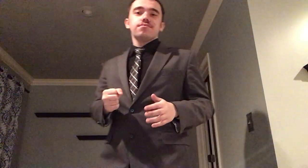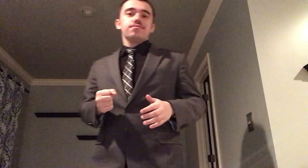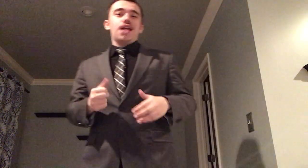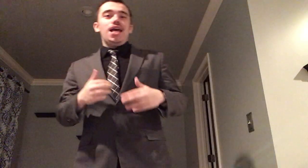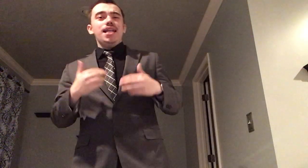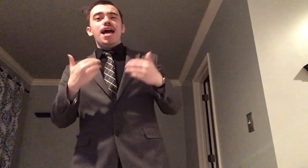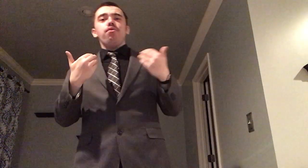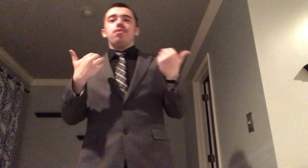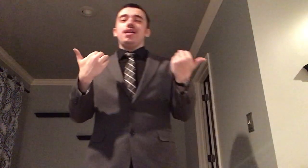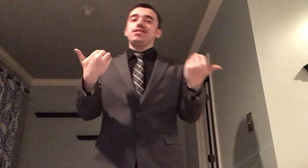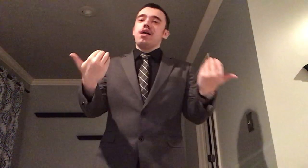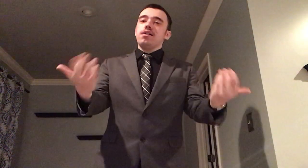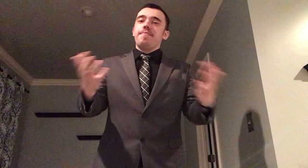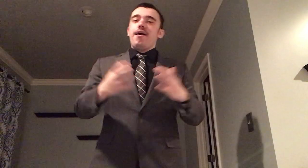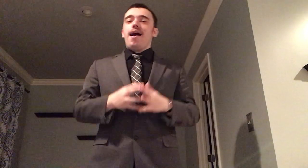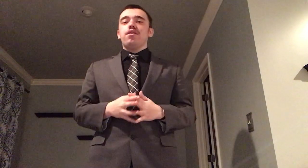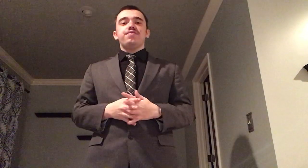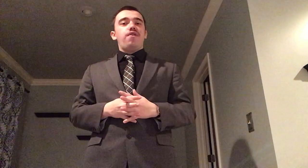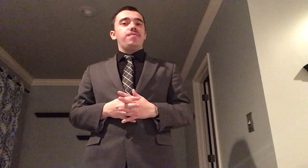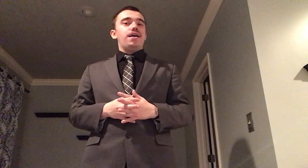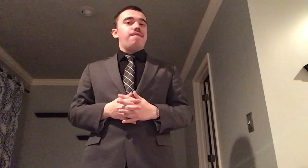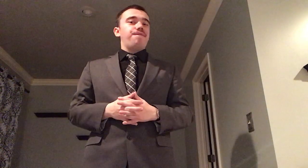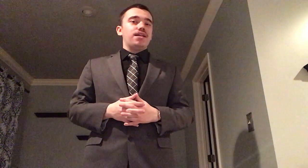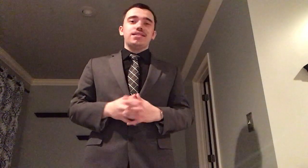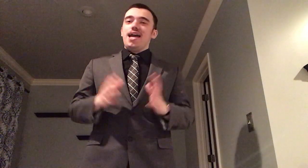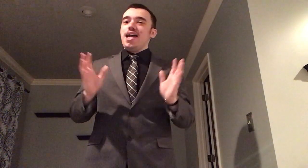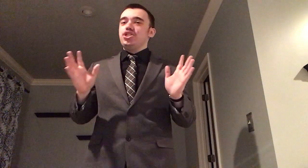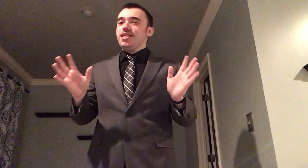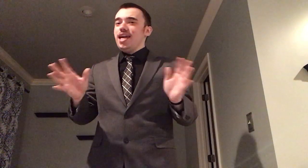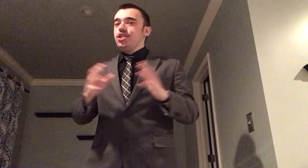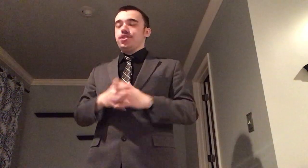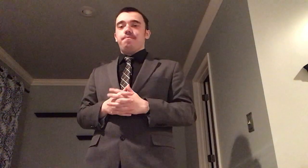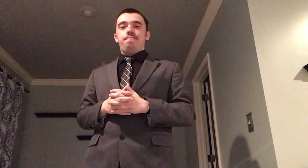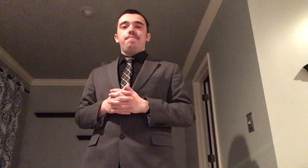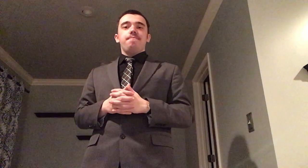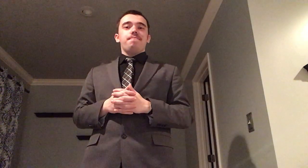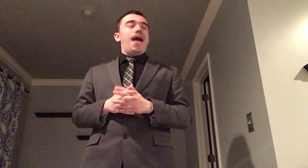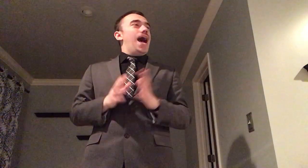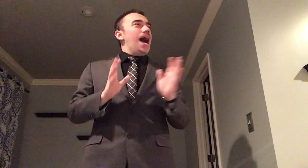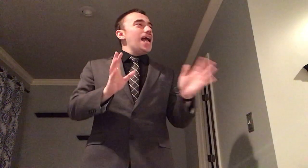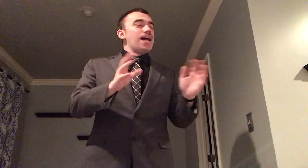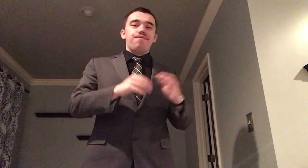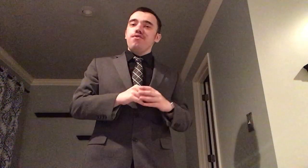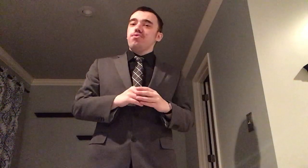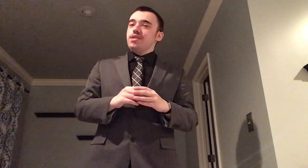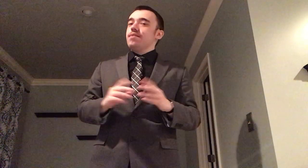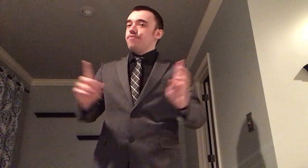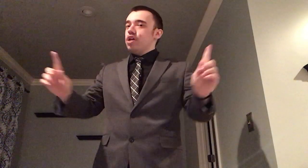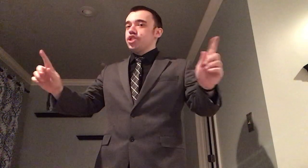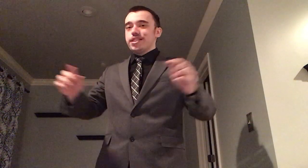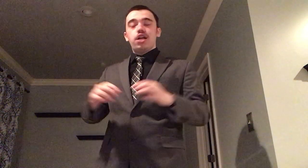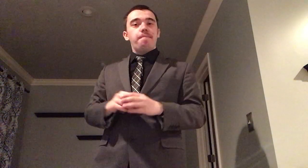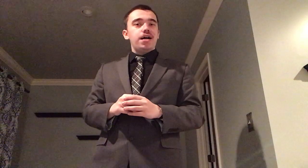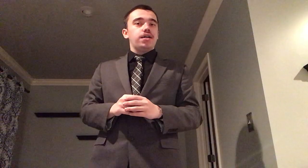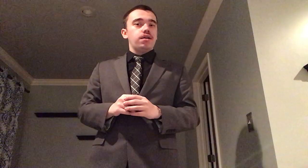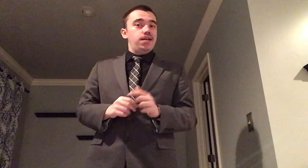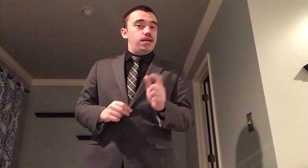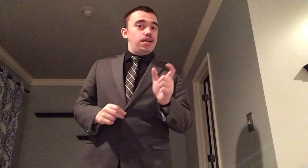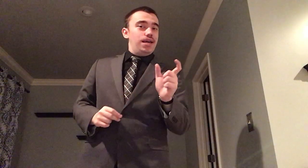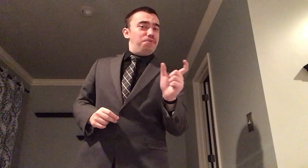now let's talk about how this phobia affects education i had a friend who did a project on a bug it